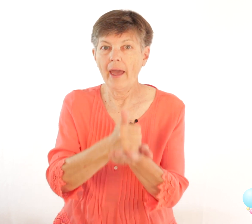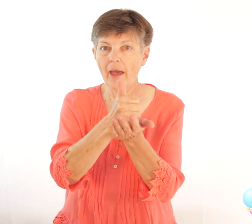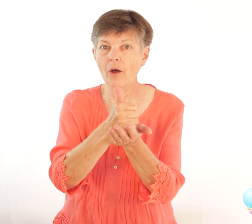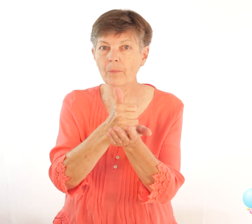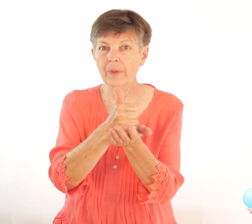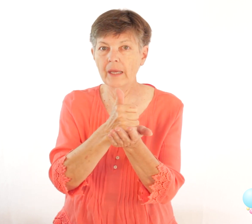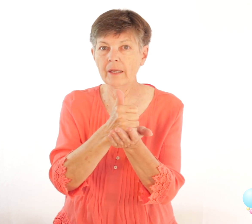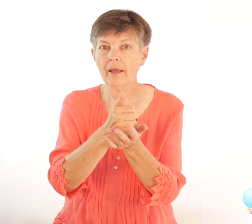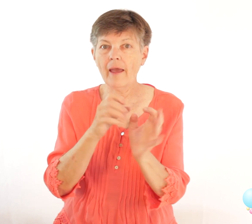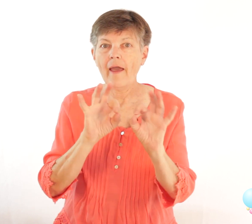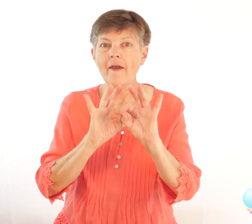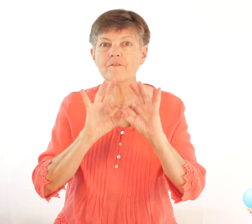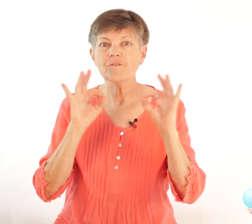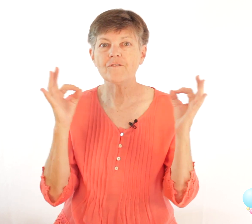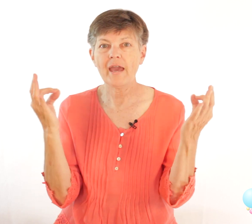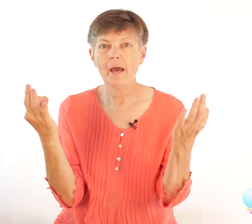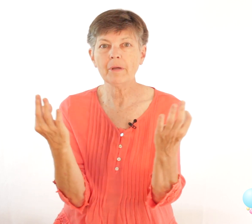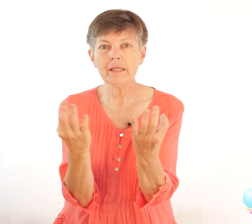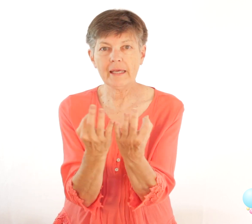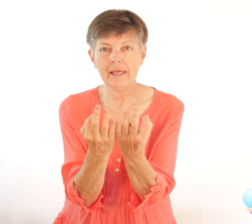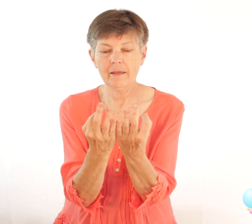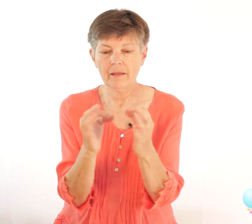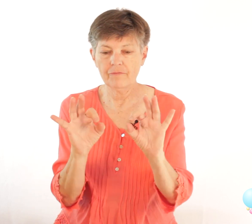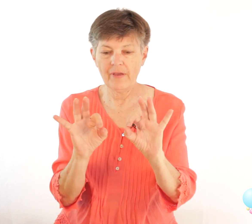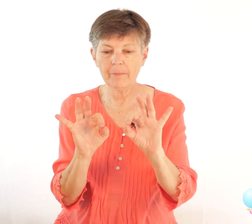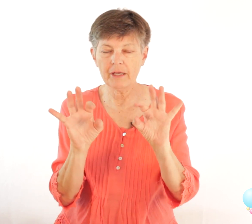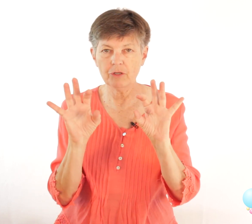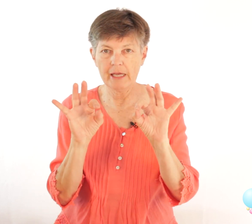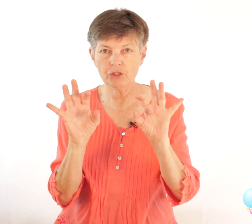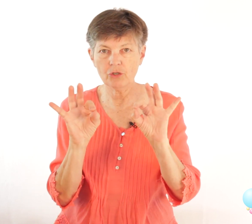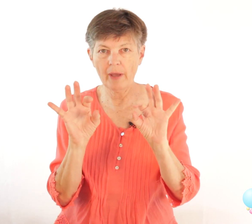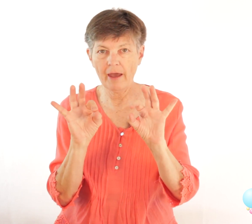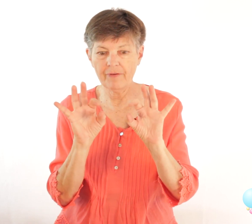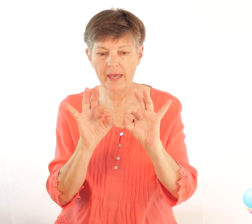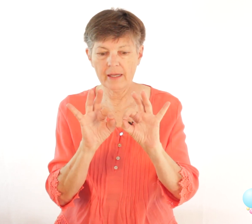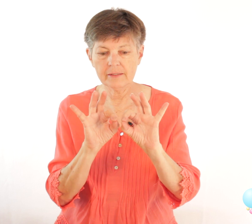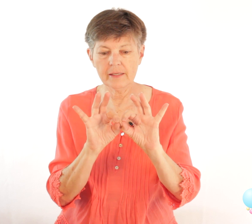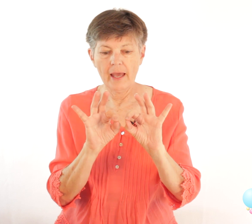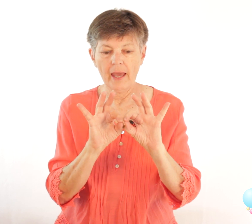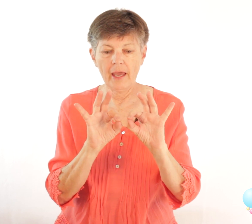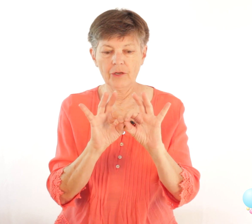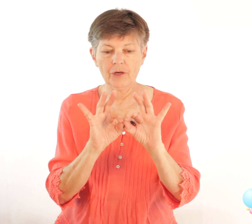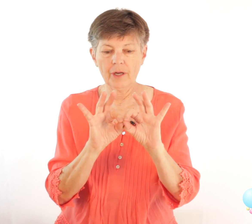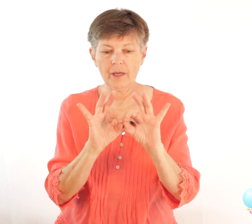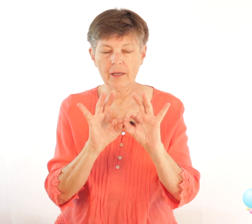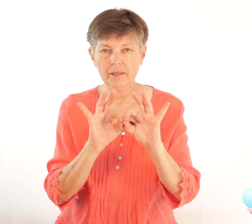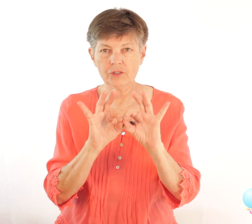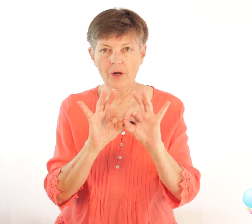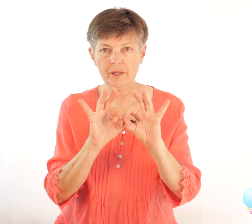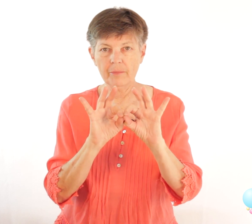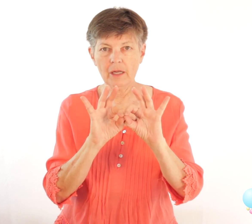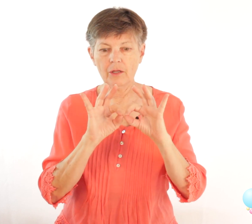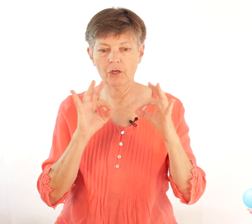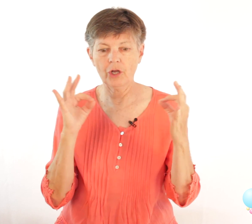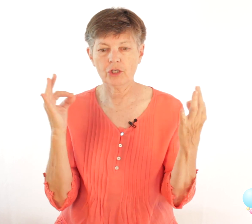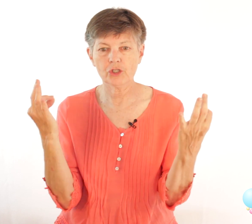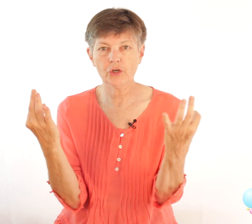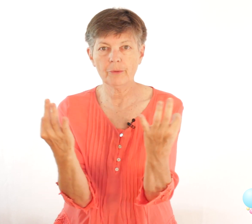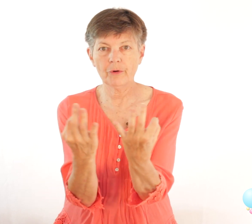helping family family you take two F hands and you're going to start in the middle and you're going to circle them